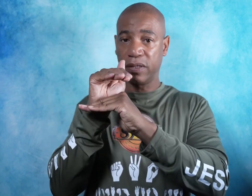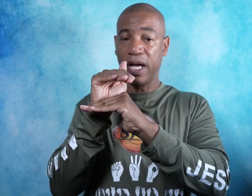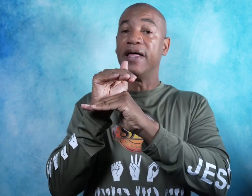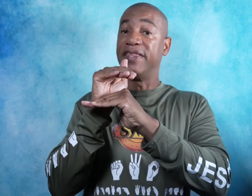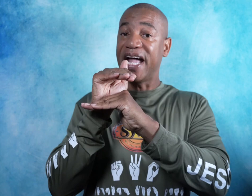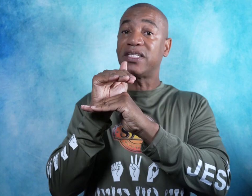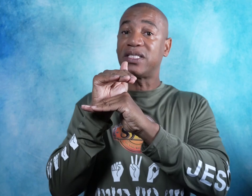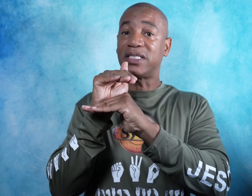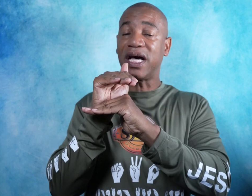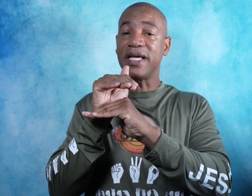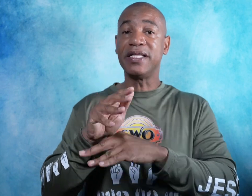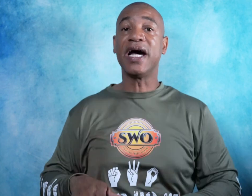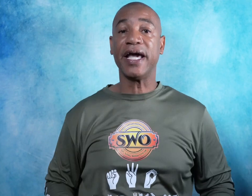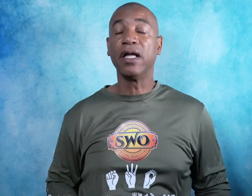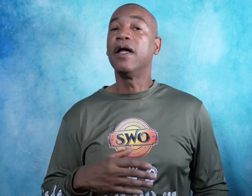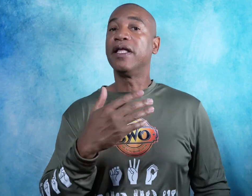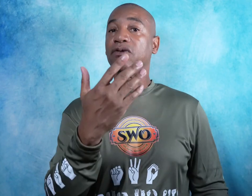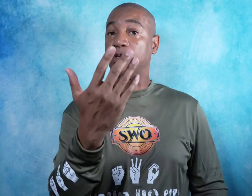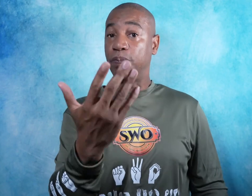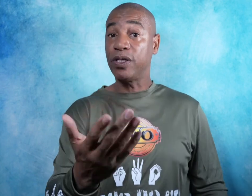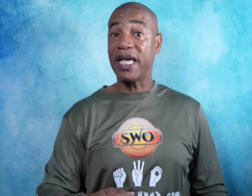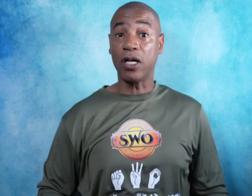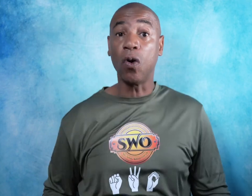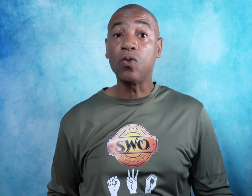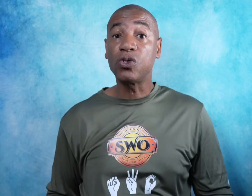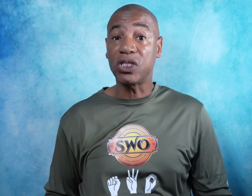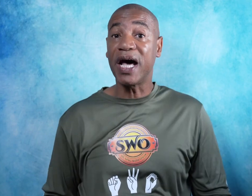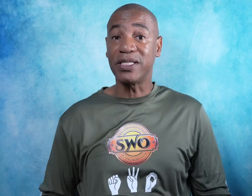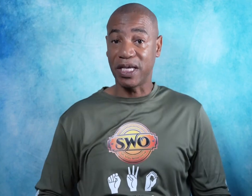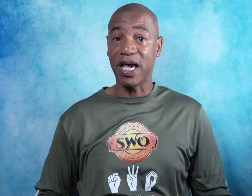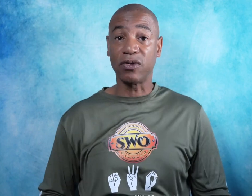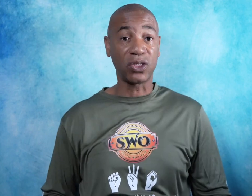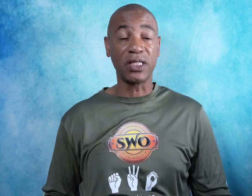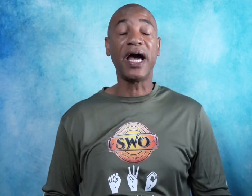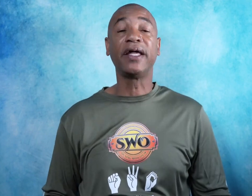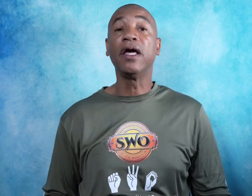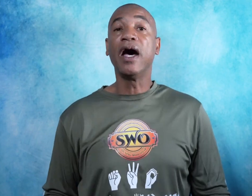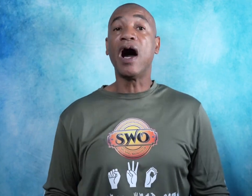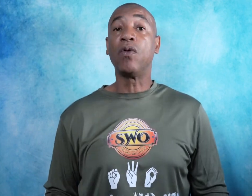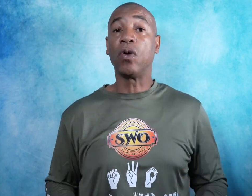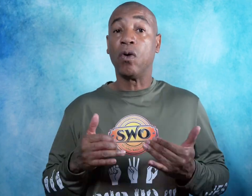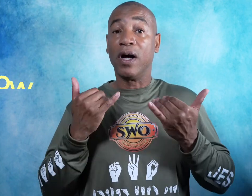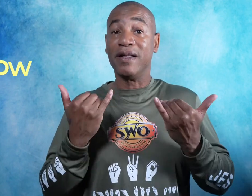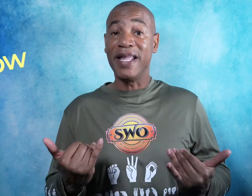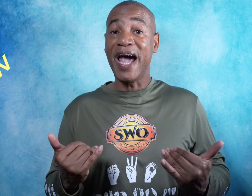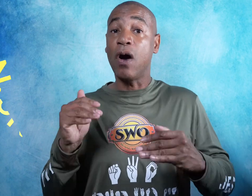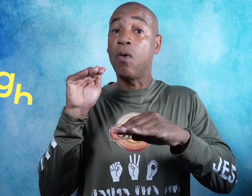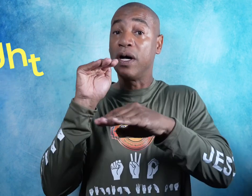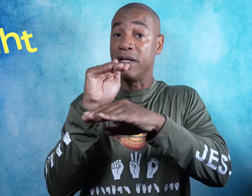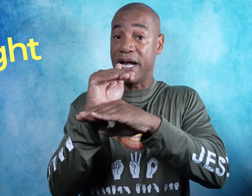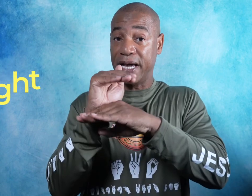That is the sign night. Now to put that whole sign together tonight. I will go now night.